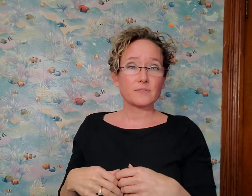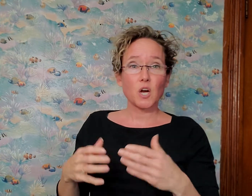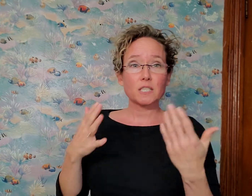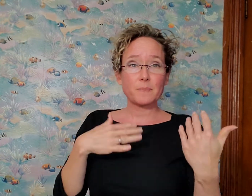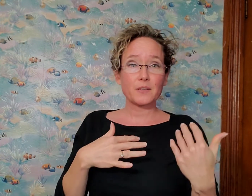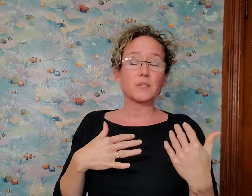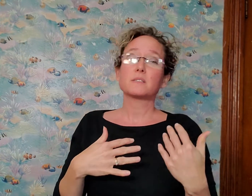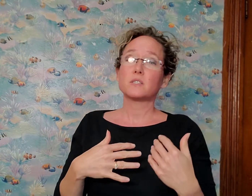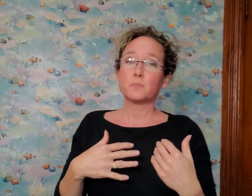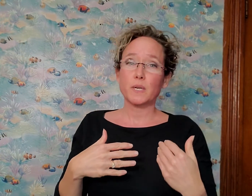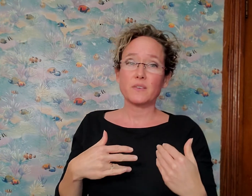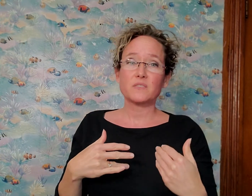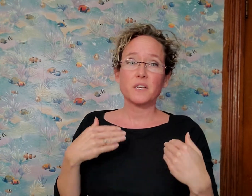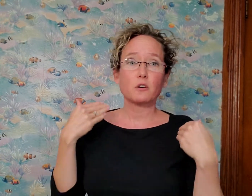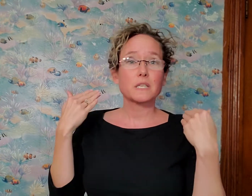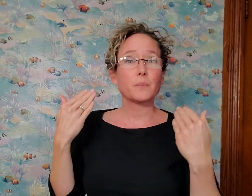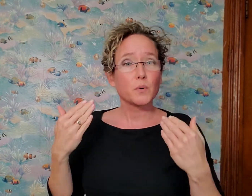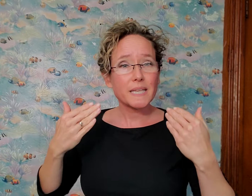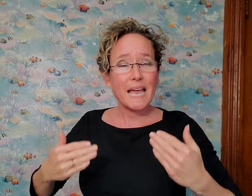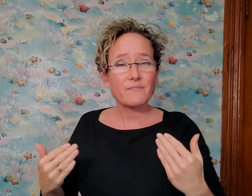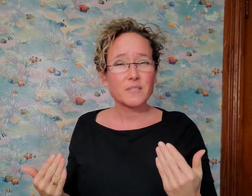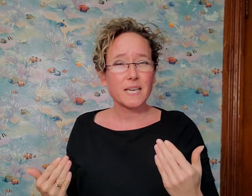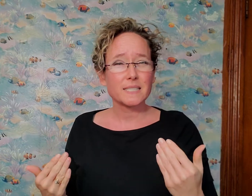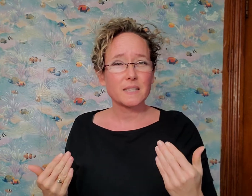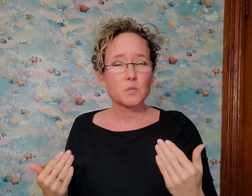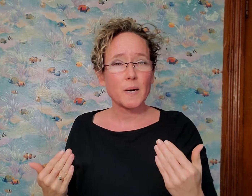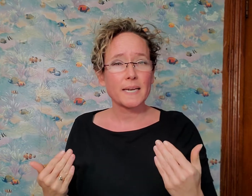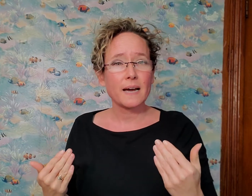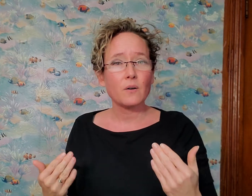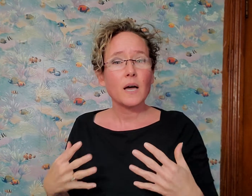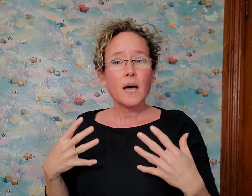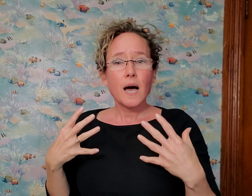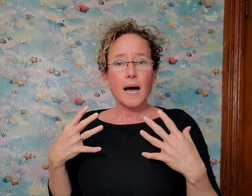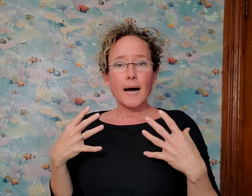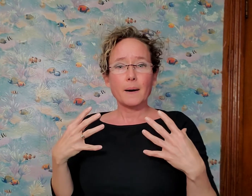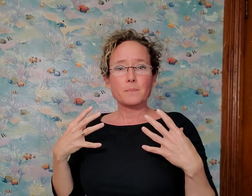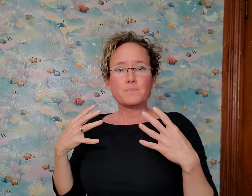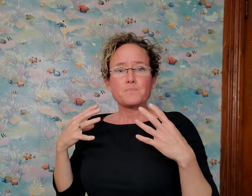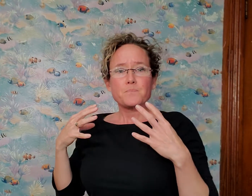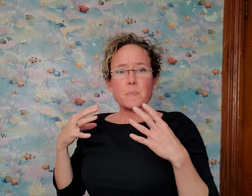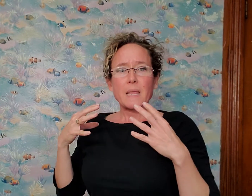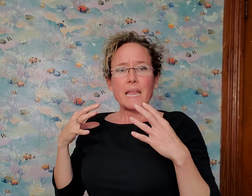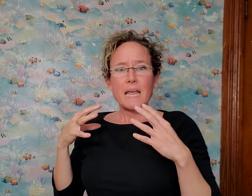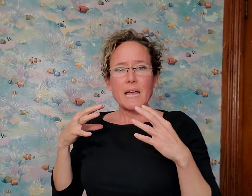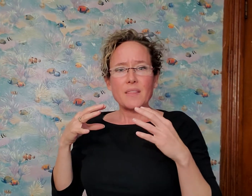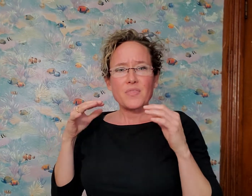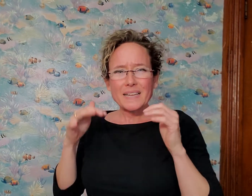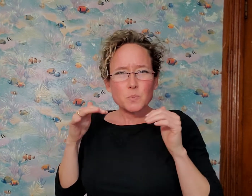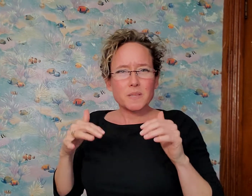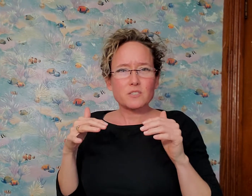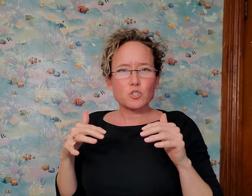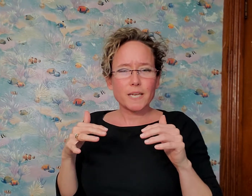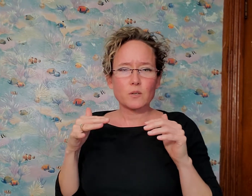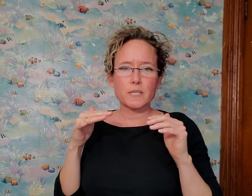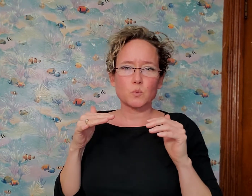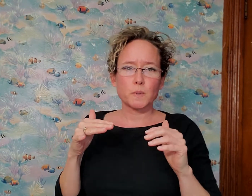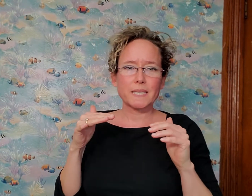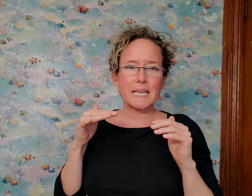I've talked about this in some previous videos, and I'm really emphasizing this right now. Um, that's what this channel is really